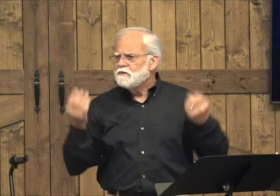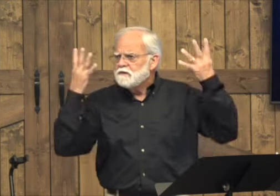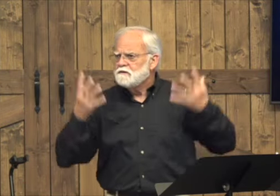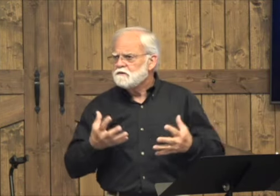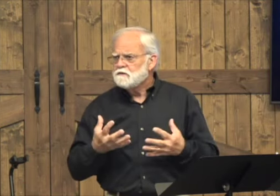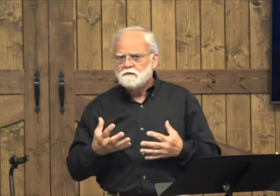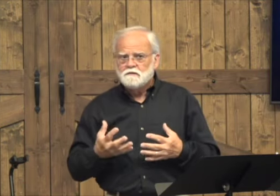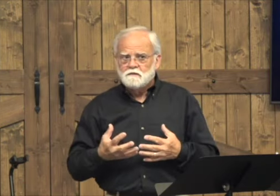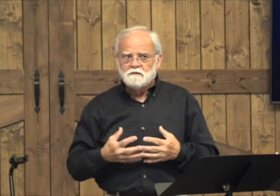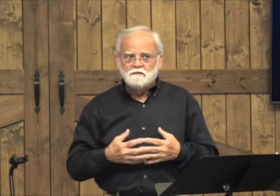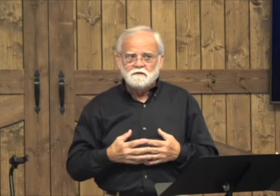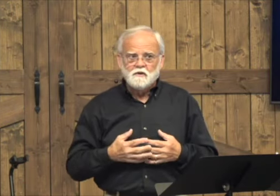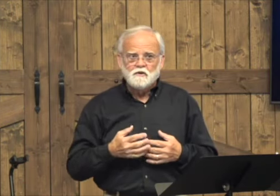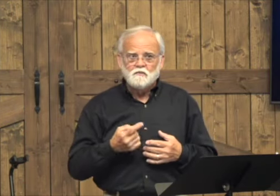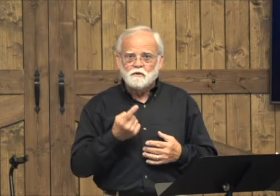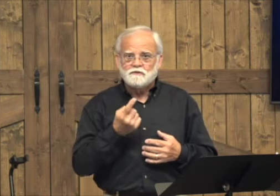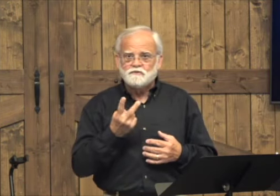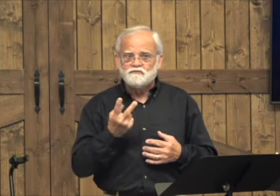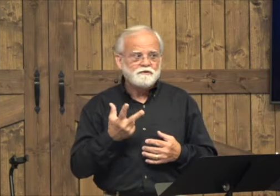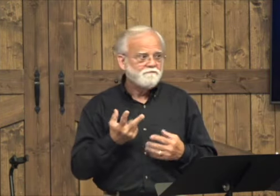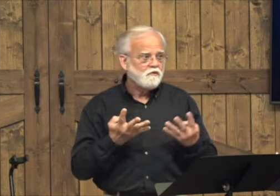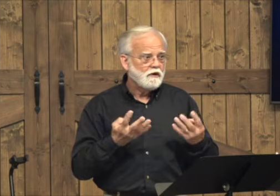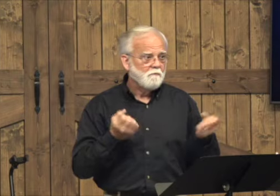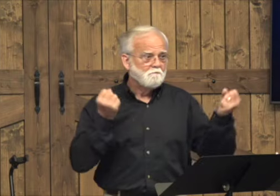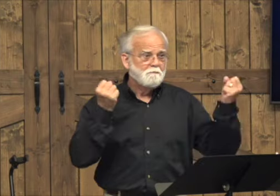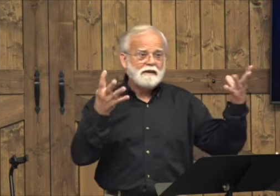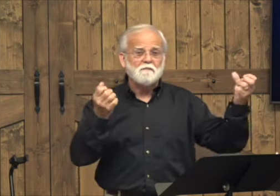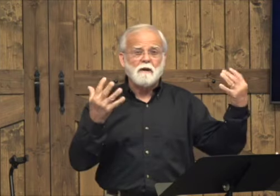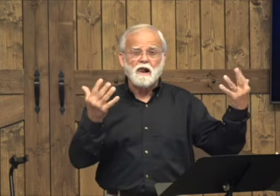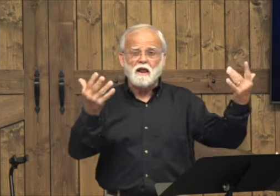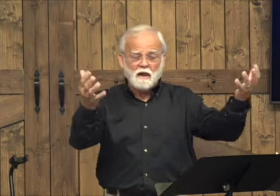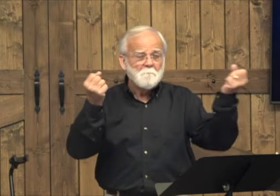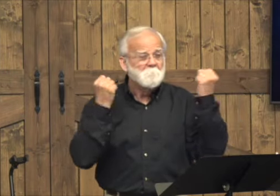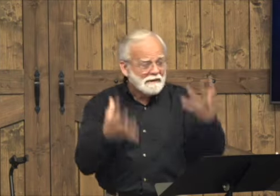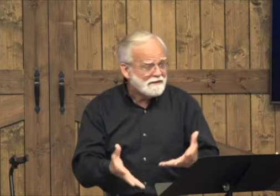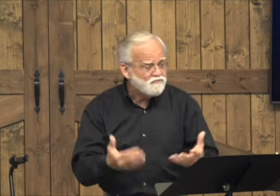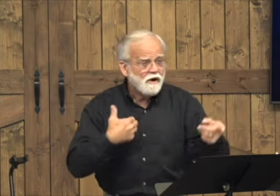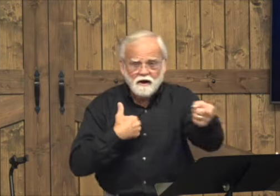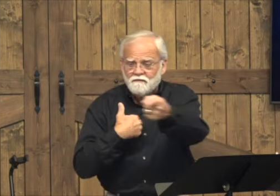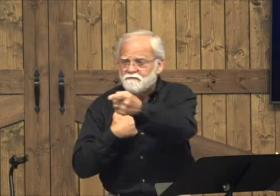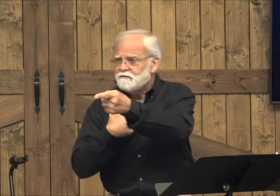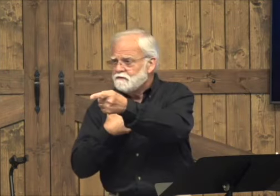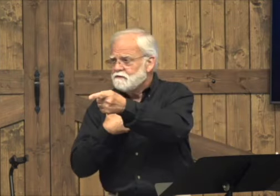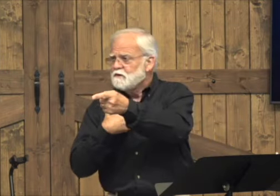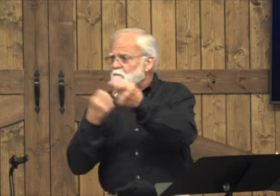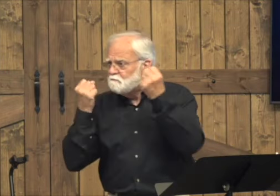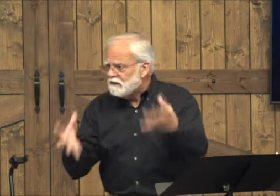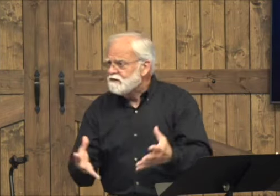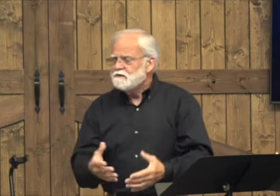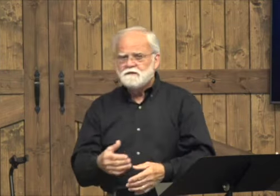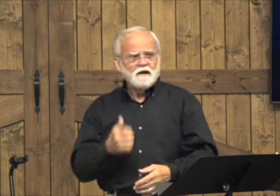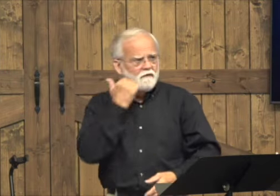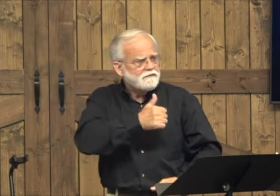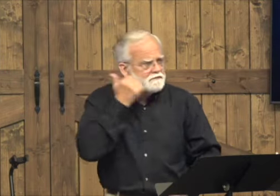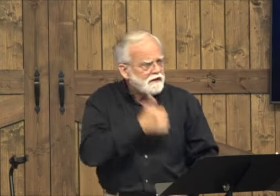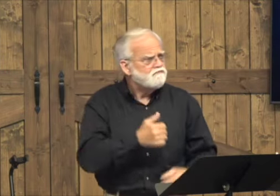how many sins have you committed? One, two, three, four, five? Oh, you've committed many sins over the years of your life.